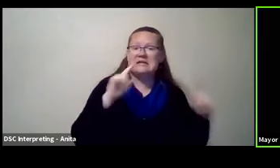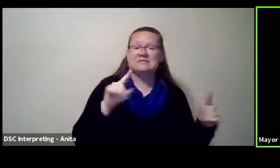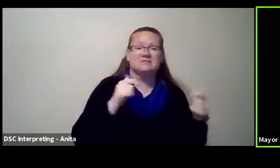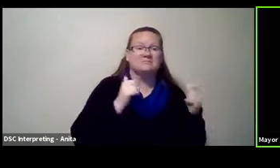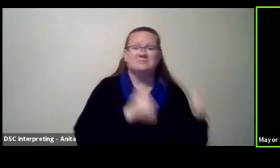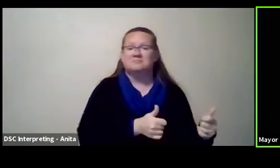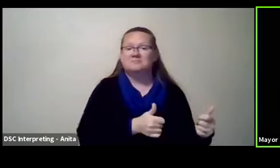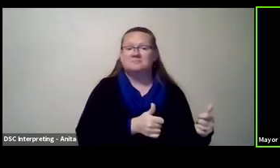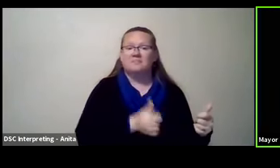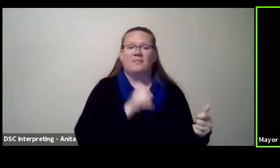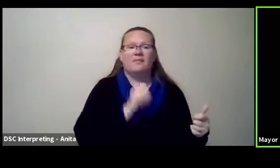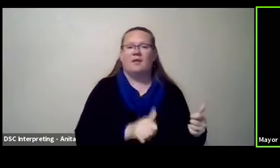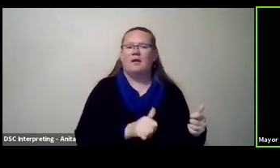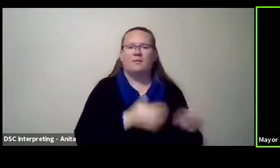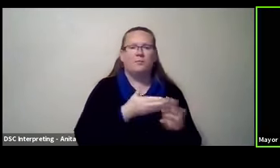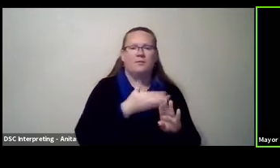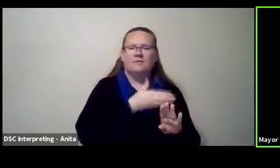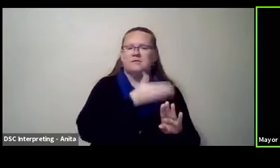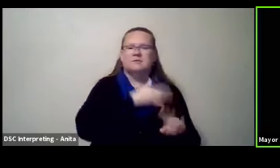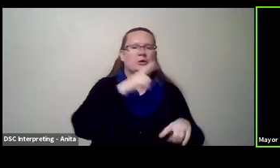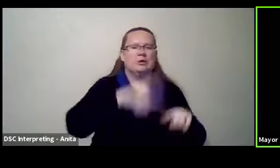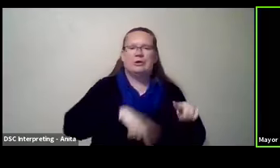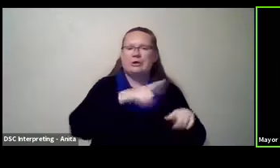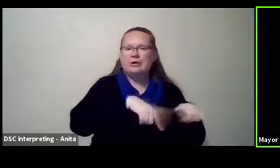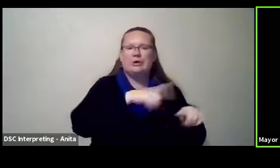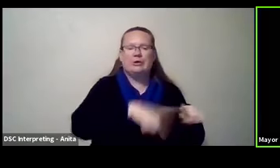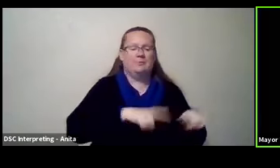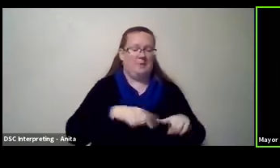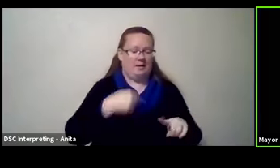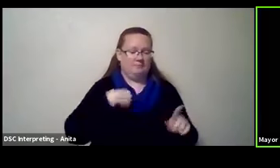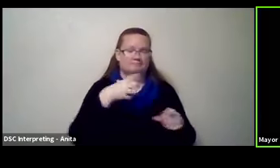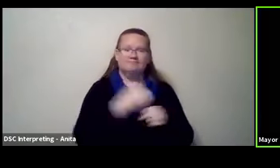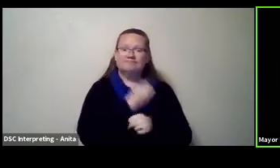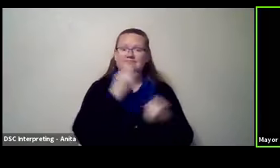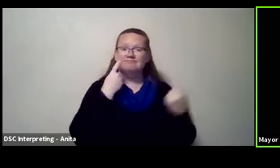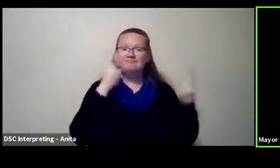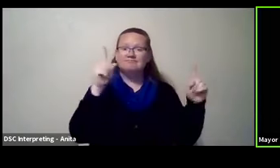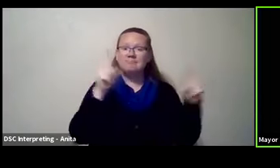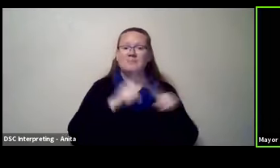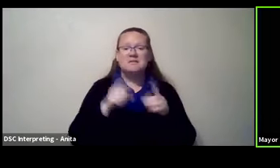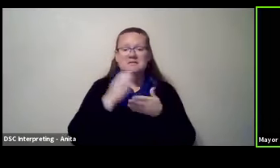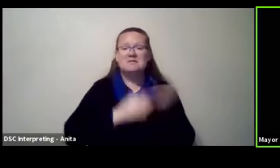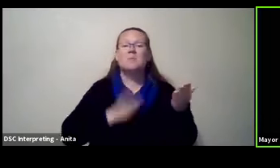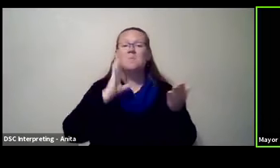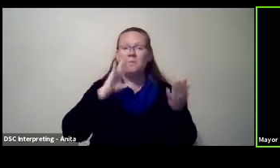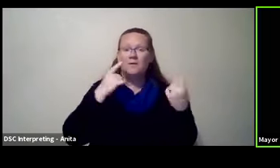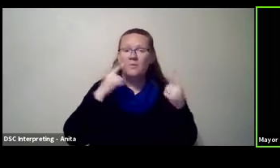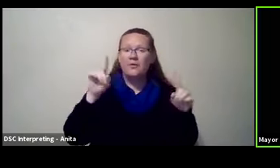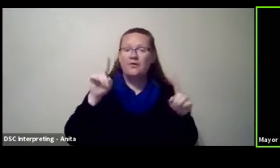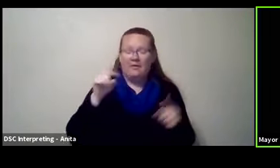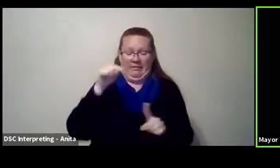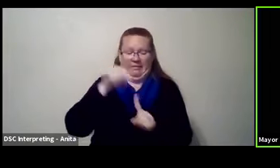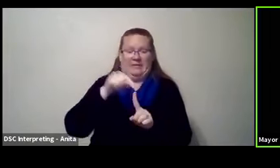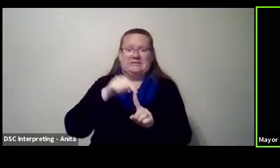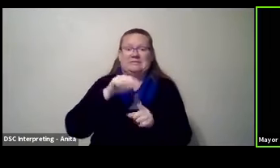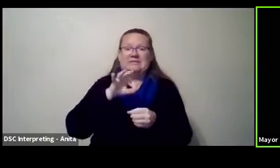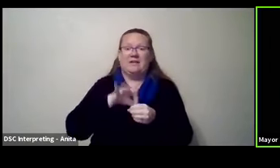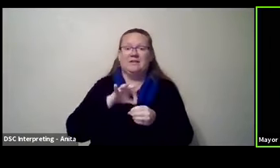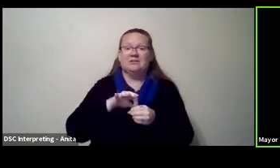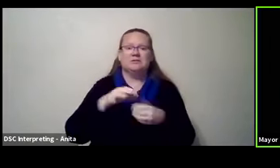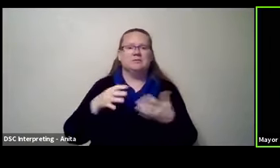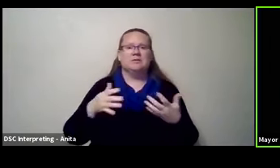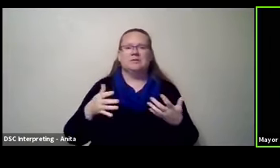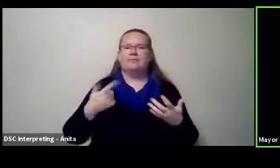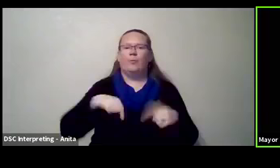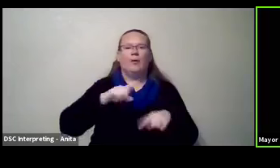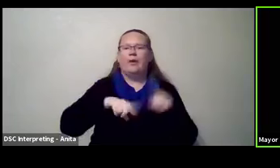eluded, uh, previous city governments, but some things aren't going to work. And this election, you know, the, no one could foresee the collapse of the economy,